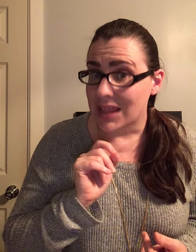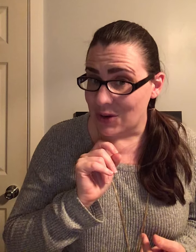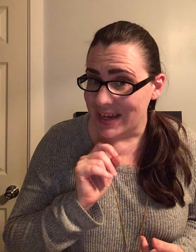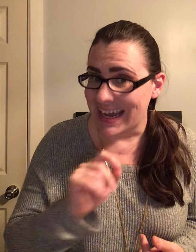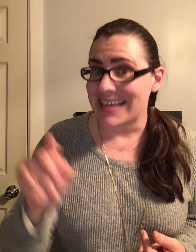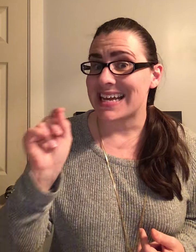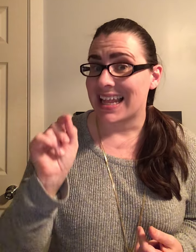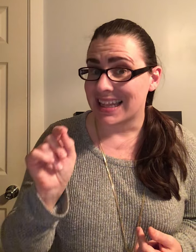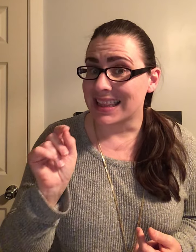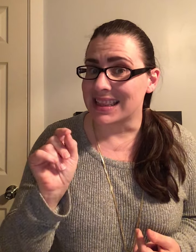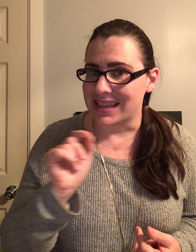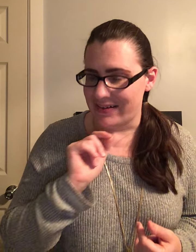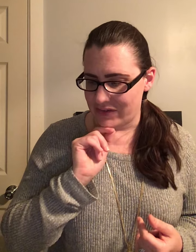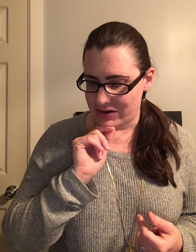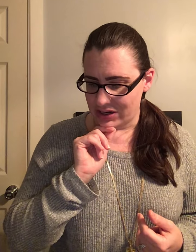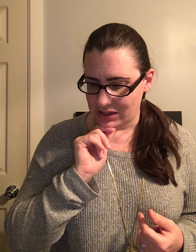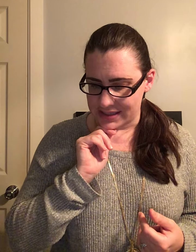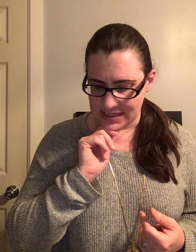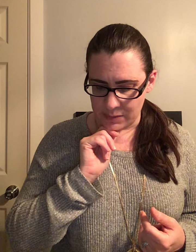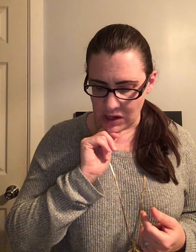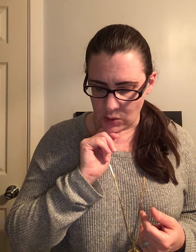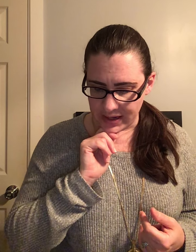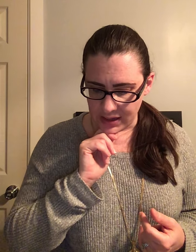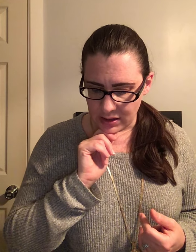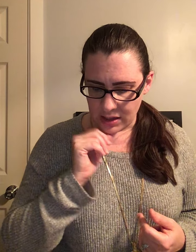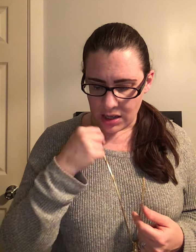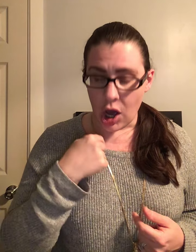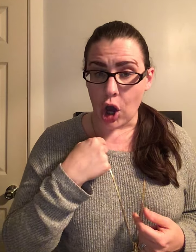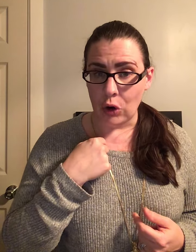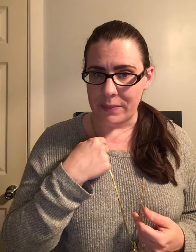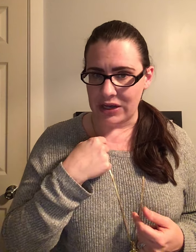Locate. L. Very good. Let's keep going. Oatmeal.